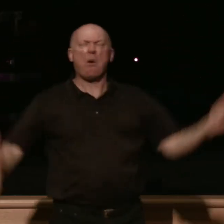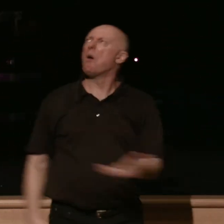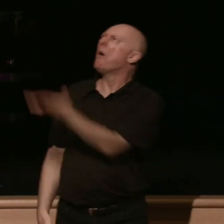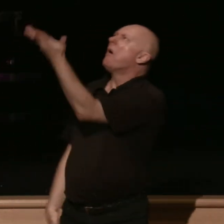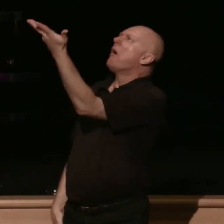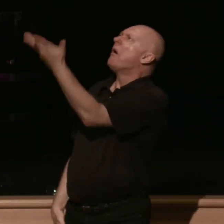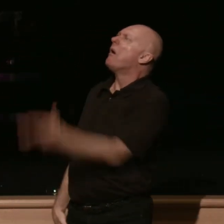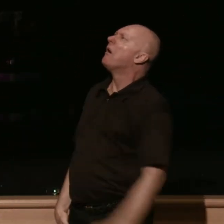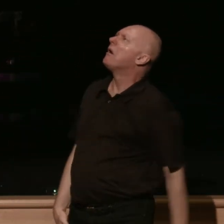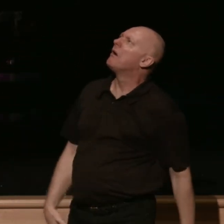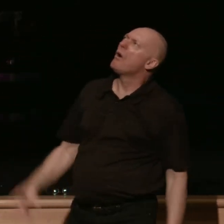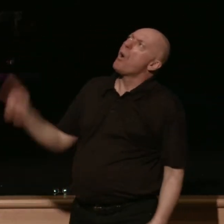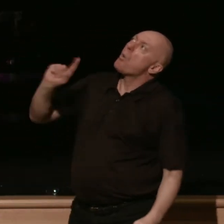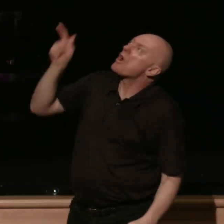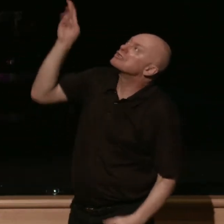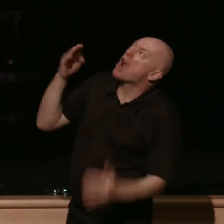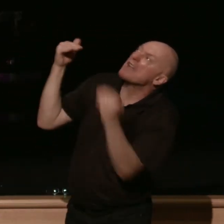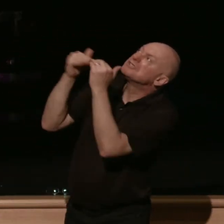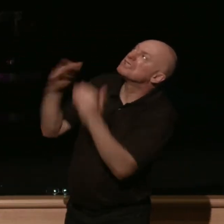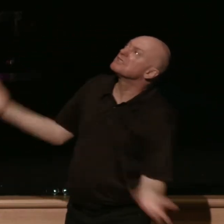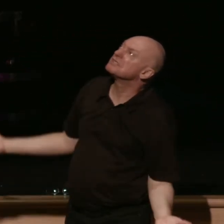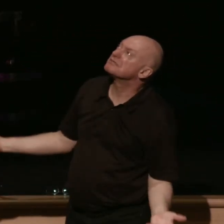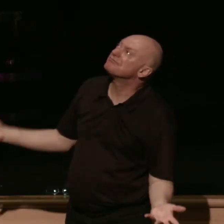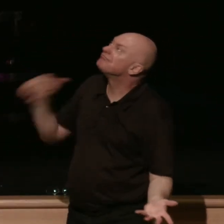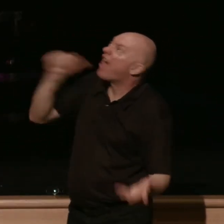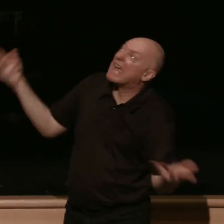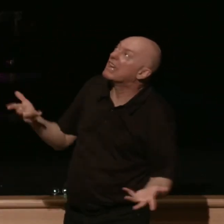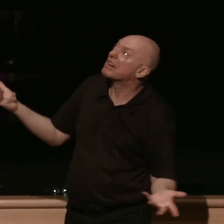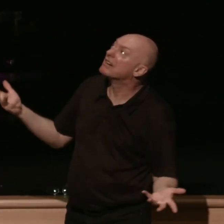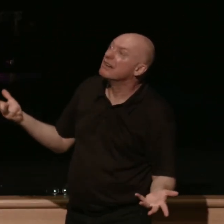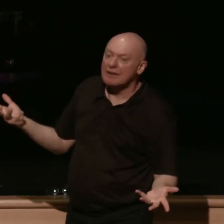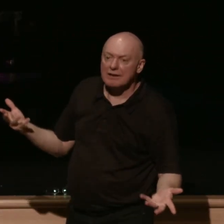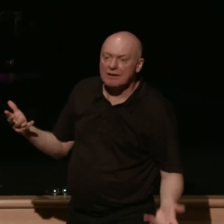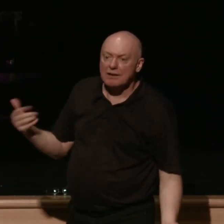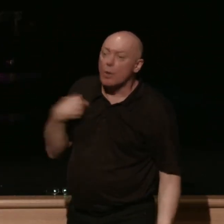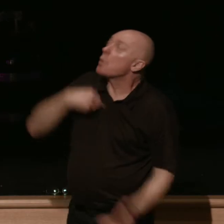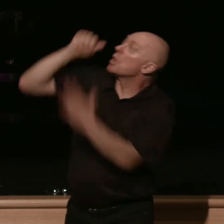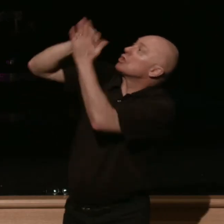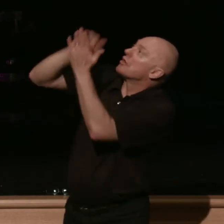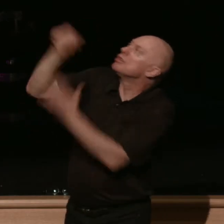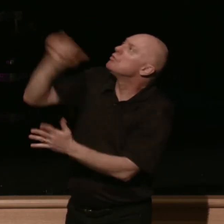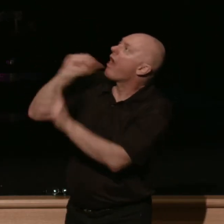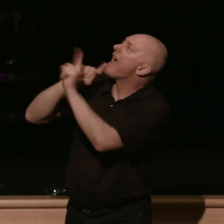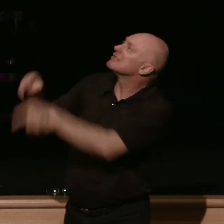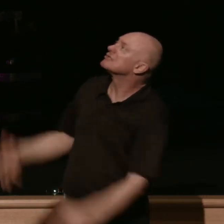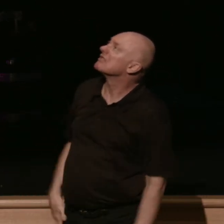not here i guess he's not coming we asked we sought him we knocked he's not answering he doesn't care